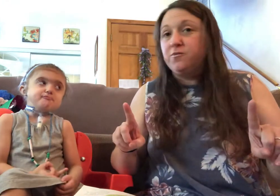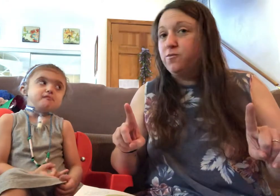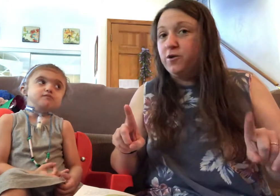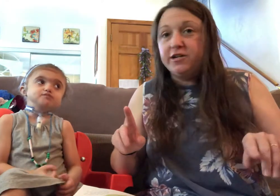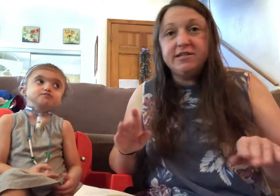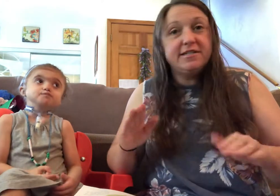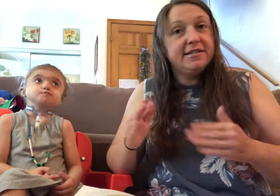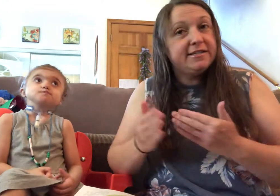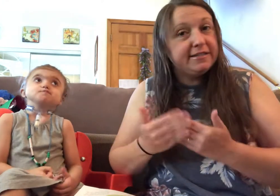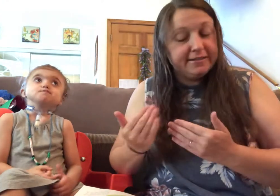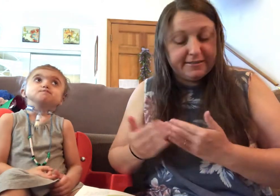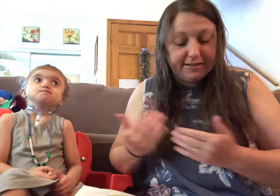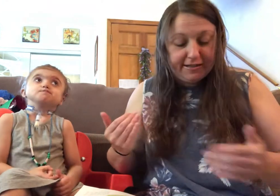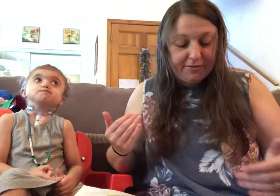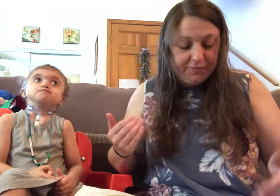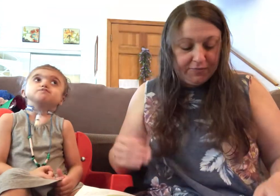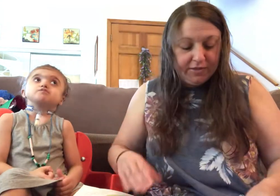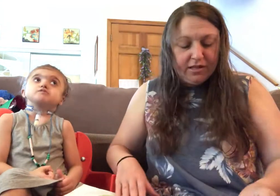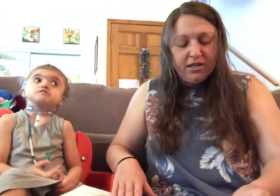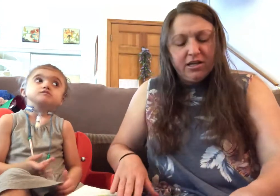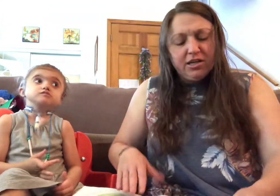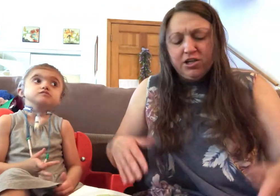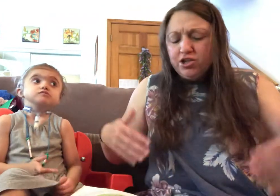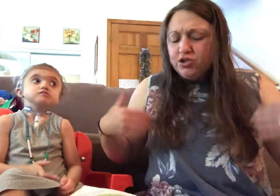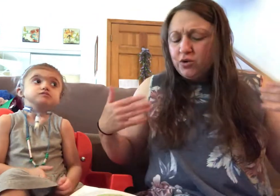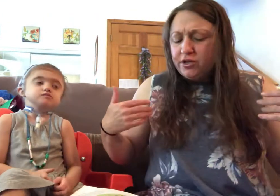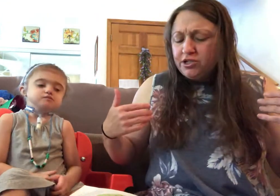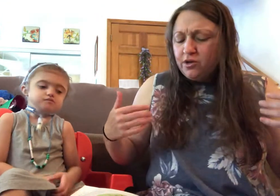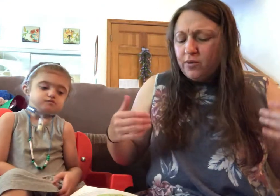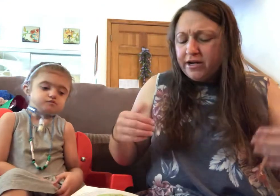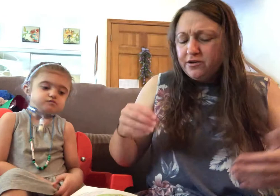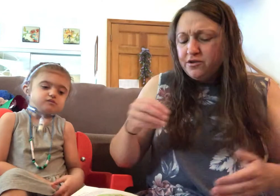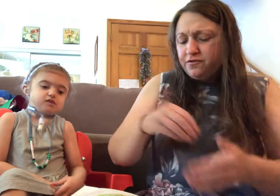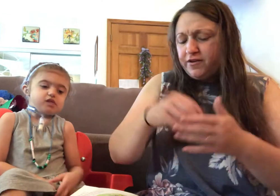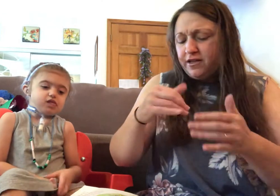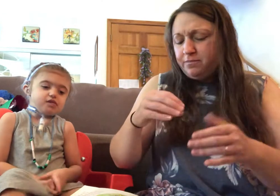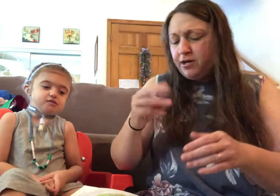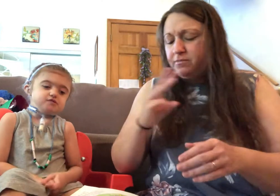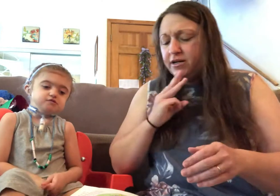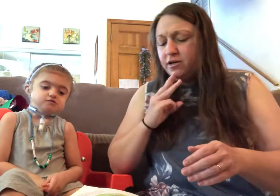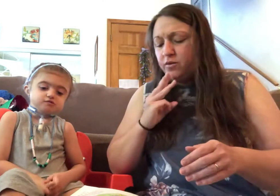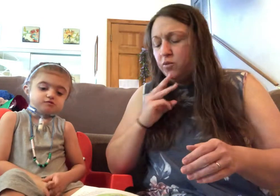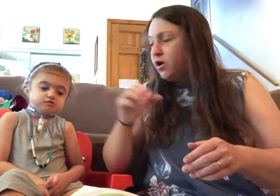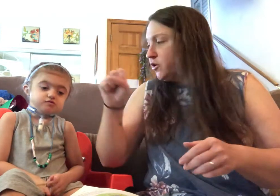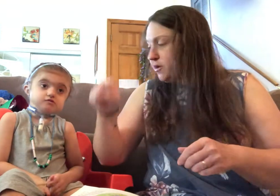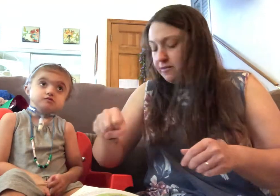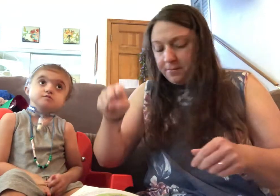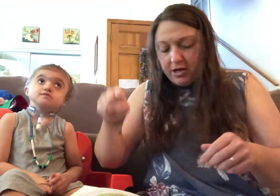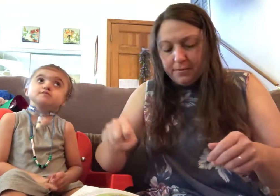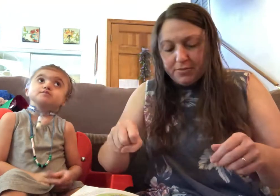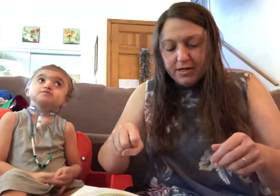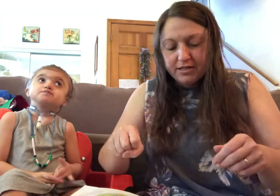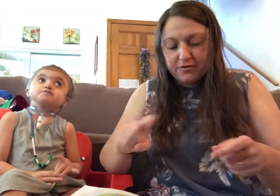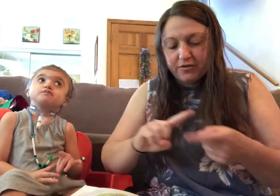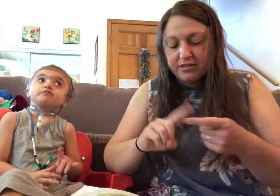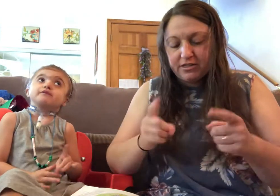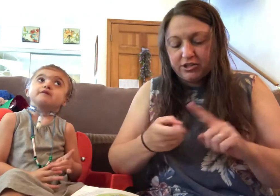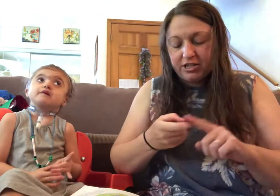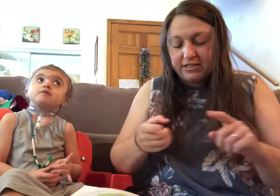wasn't easy. George, why don't you fill up our bucket with water at the pump? His friend suggested.